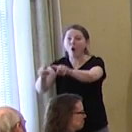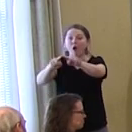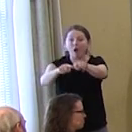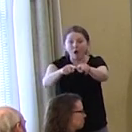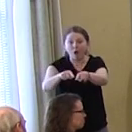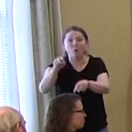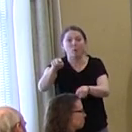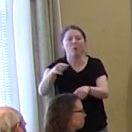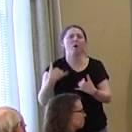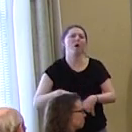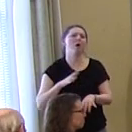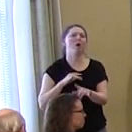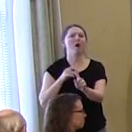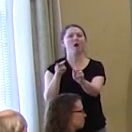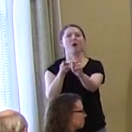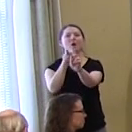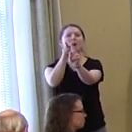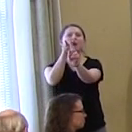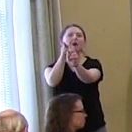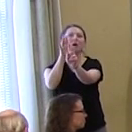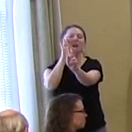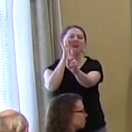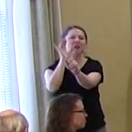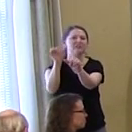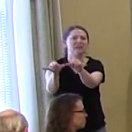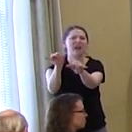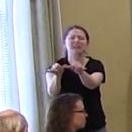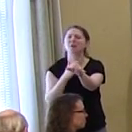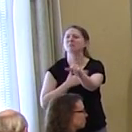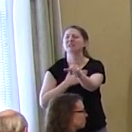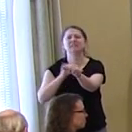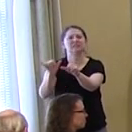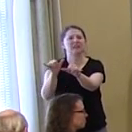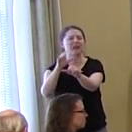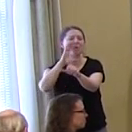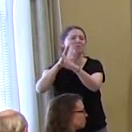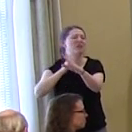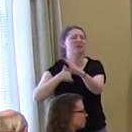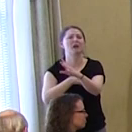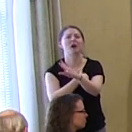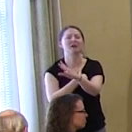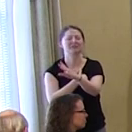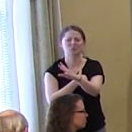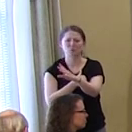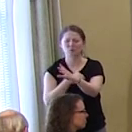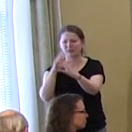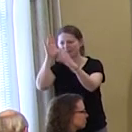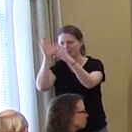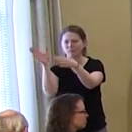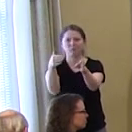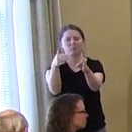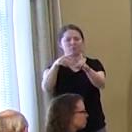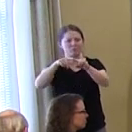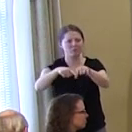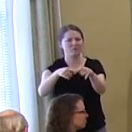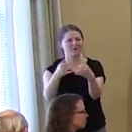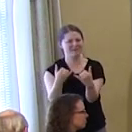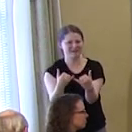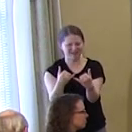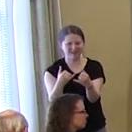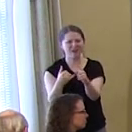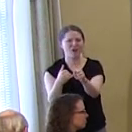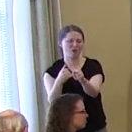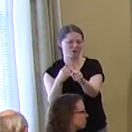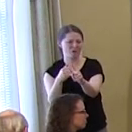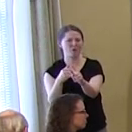as long as Ruth Bader Ginsburg stays with us on the court. And so we've just kind of shifted our reliance on Kennedy to Ruth